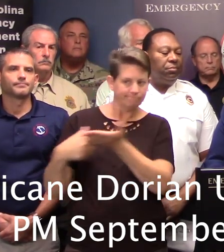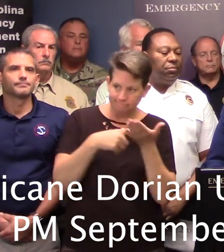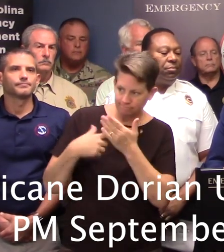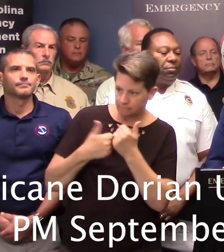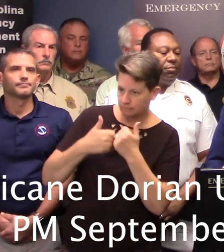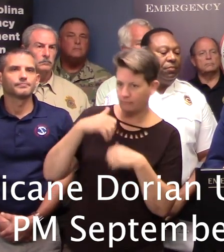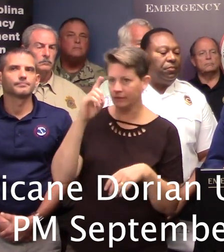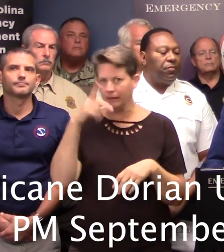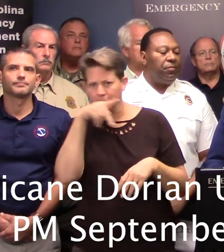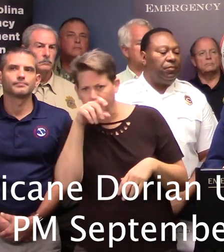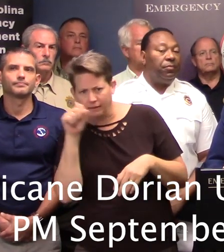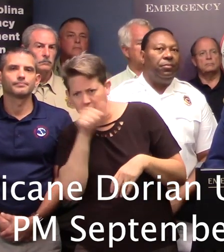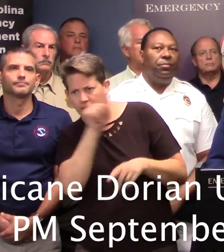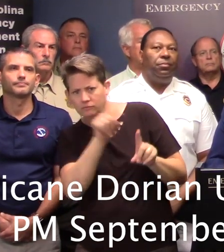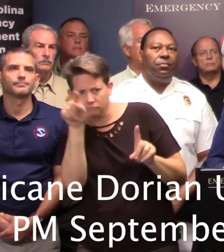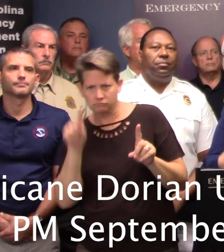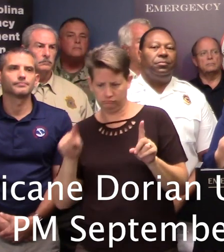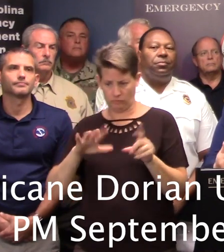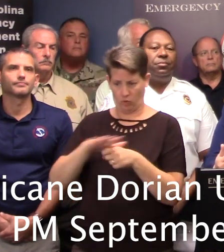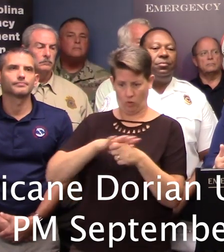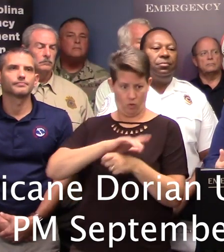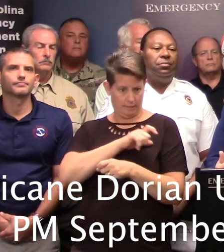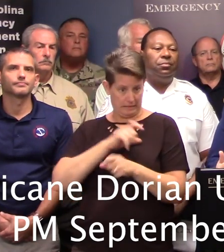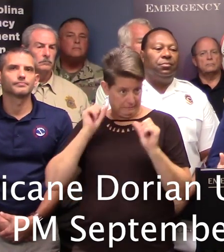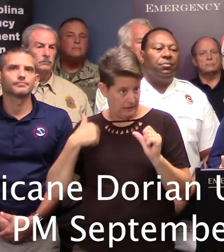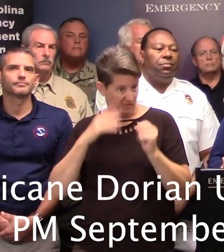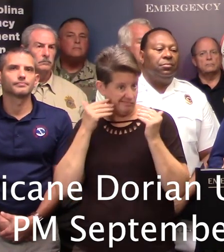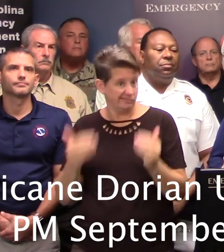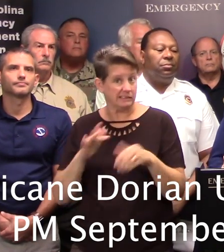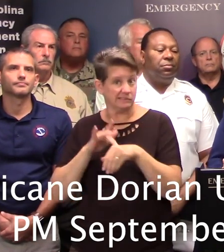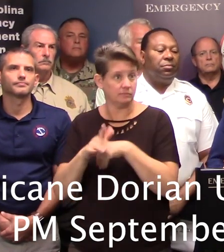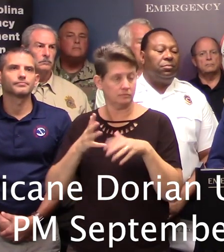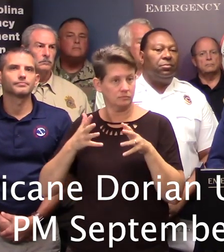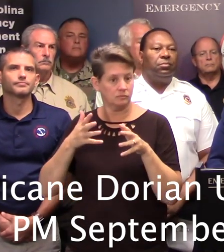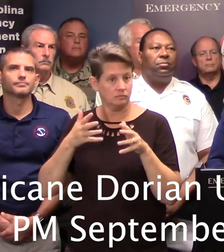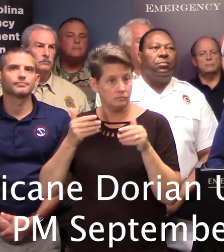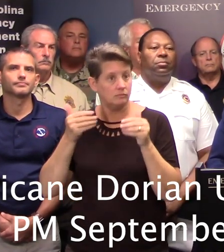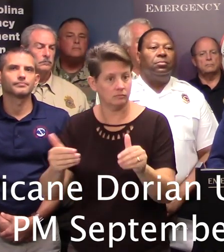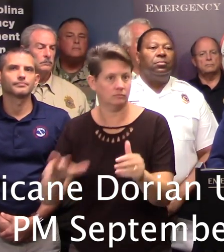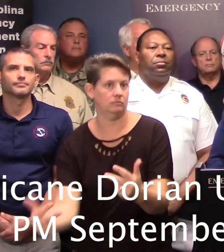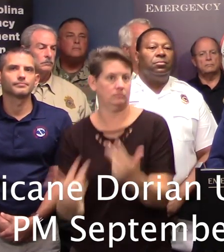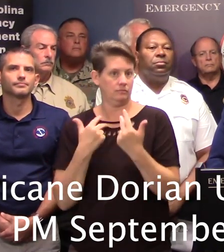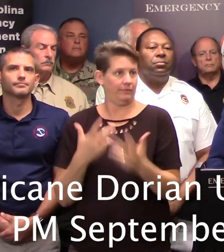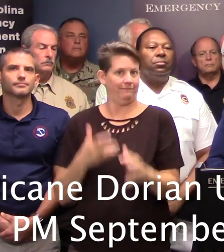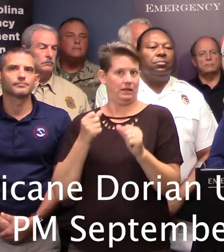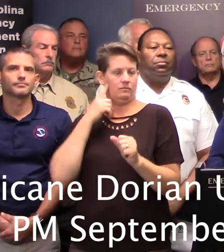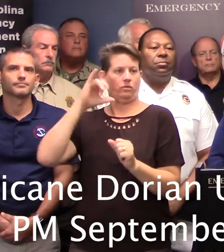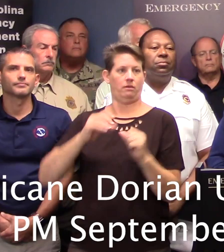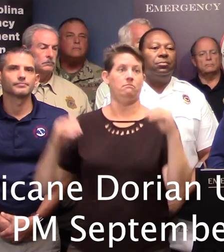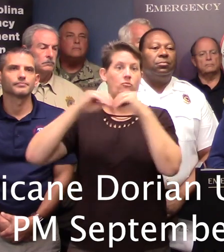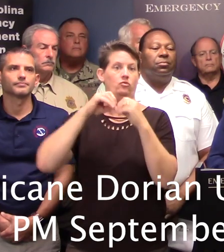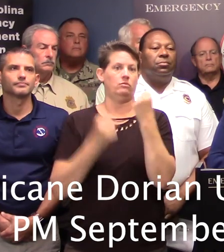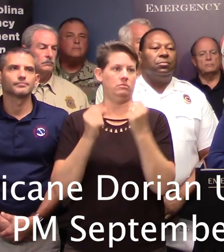partners with DPS and other local law enforcement to accelerate the implementation of the reversal in order to meet that increased traffic demand